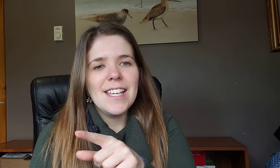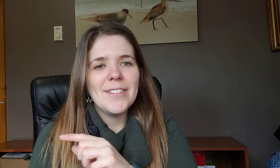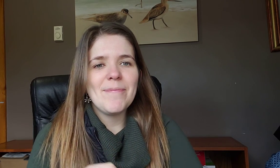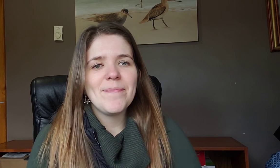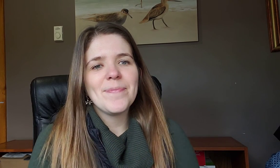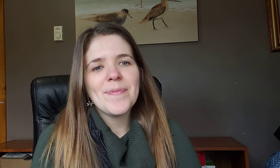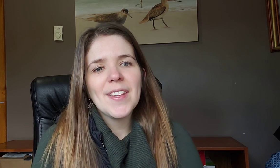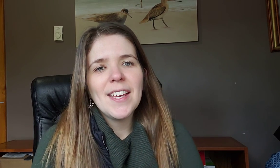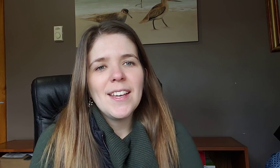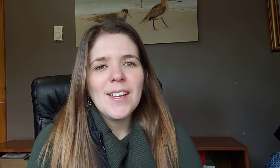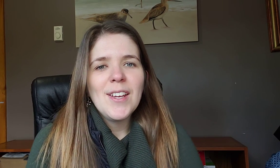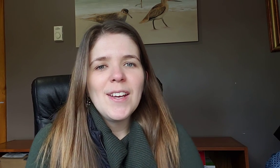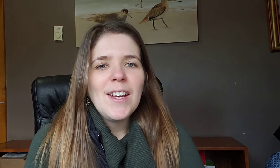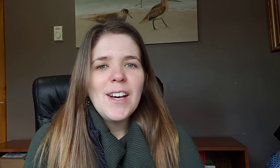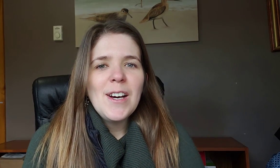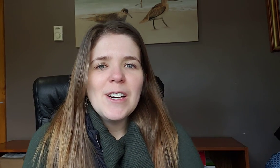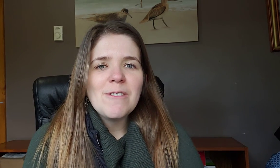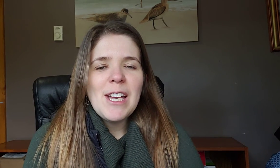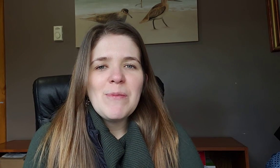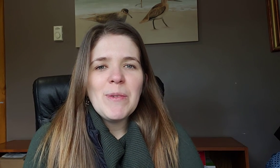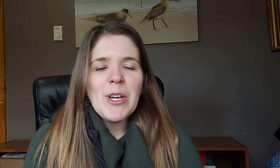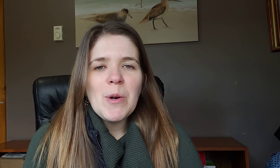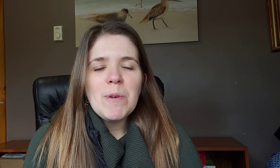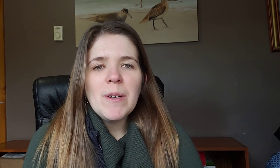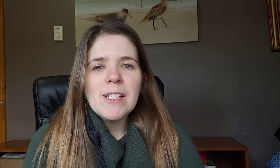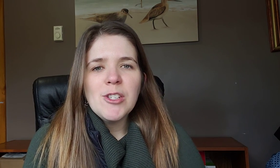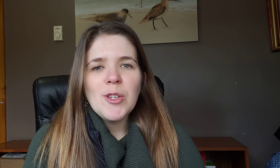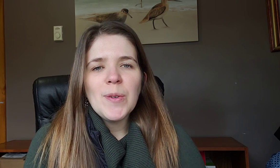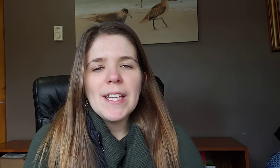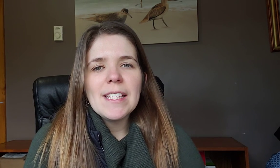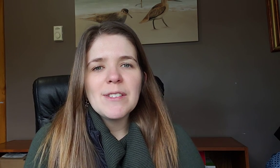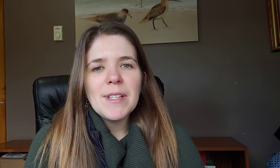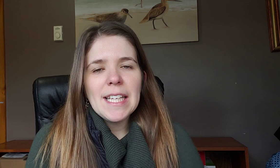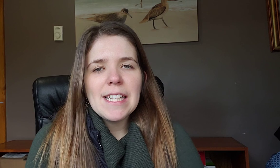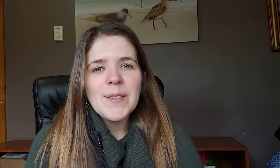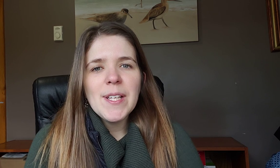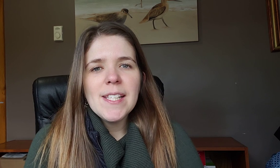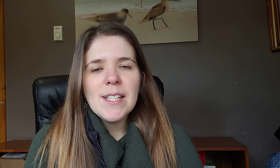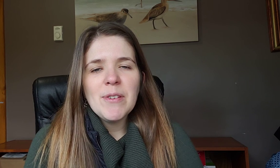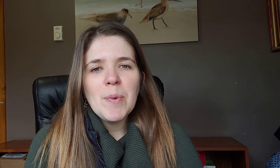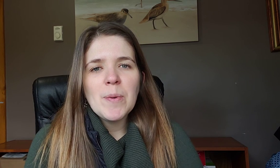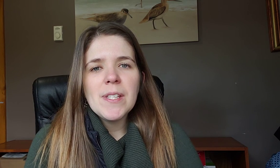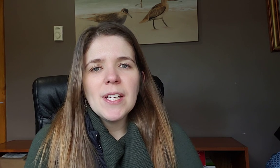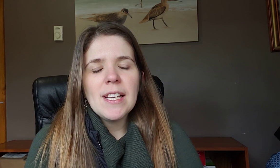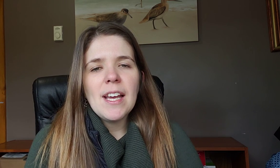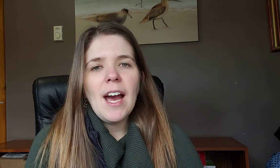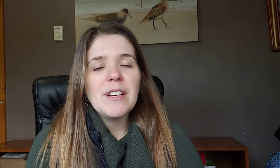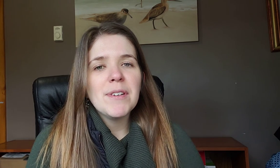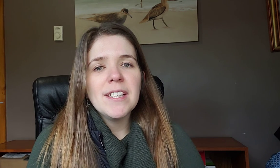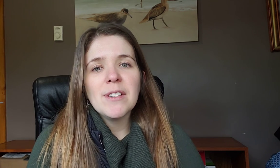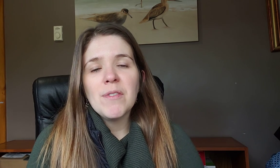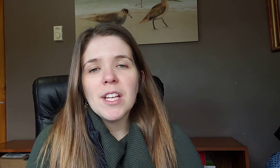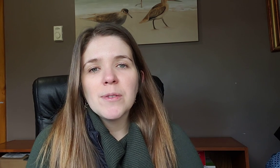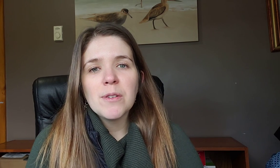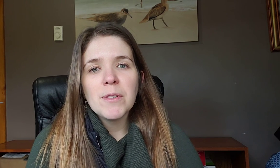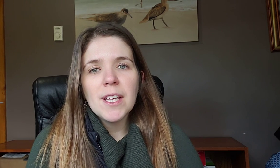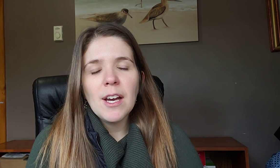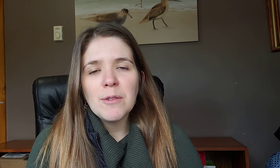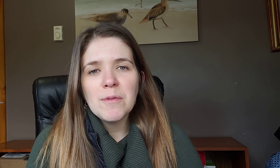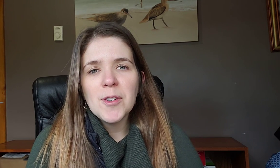all right well we hope you guys enjoy the different activities that we posted I find that the videos are really helpful